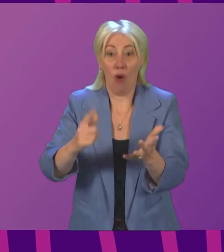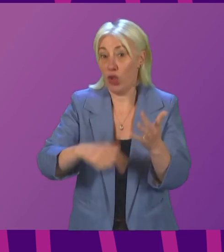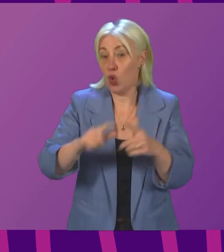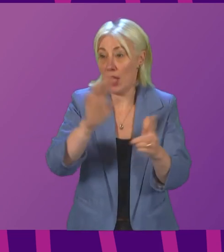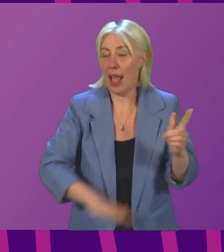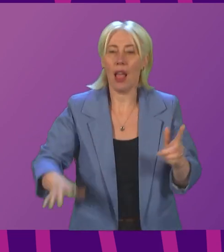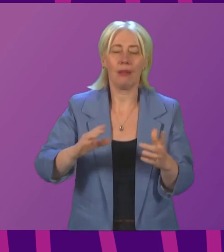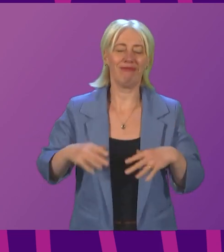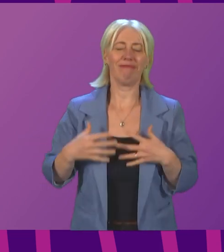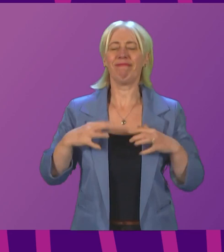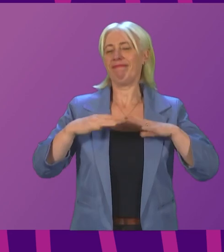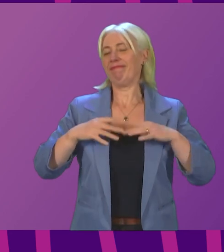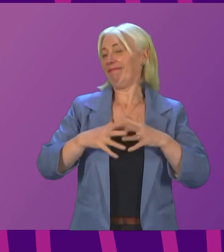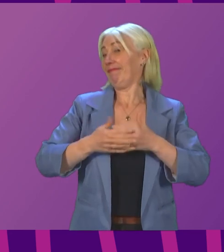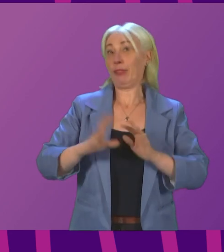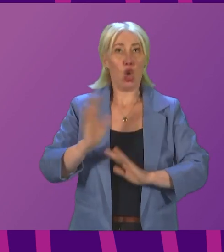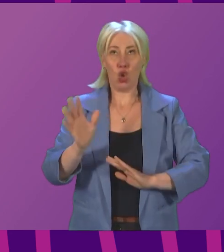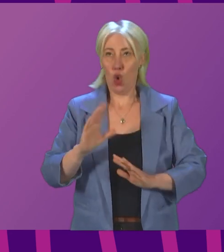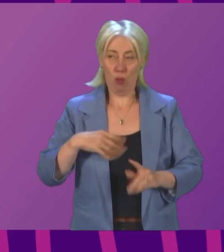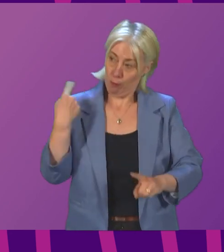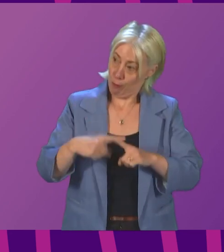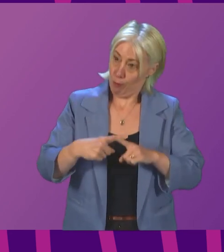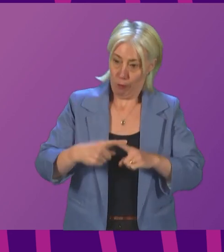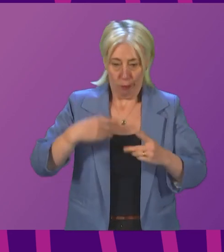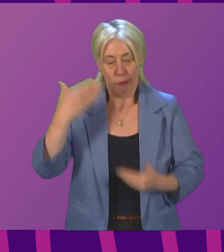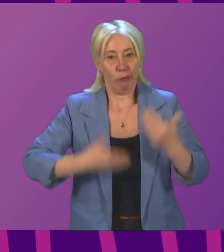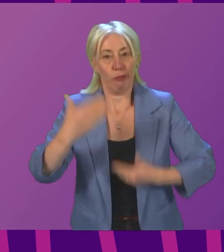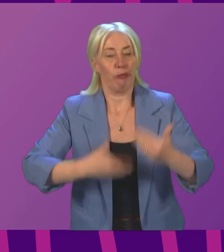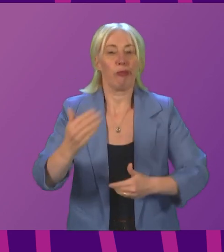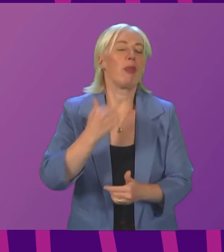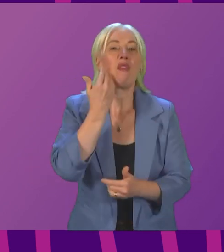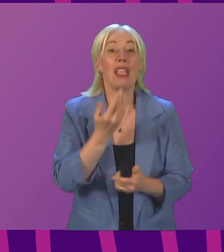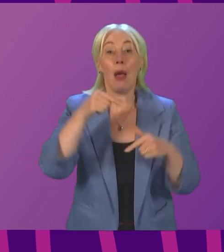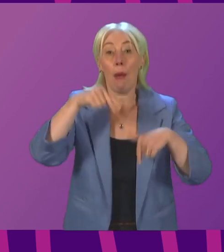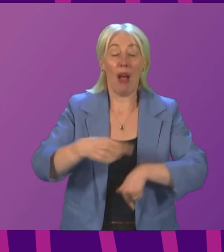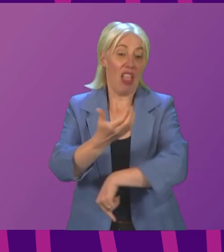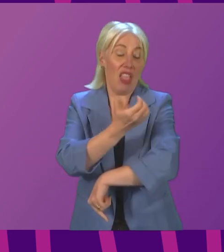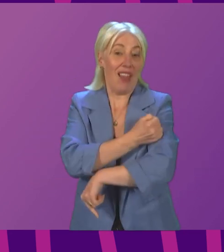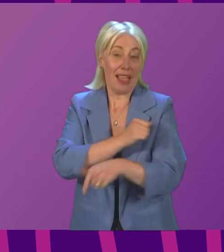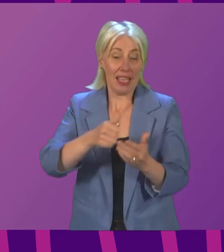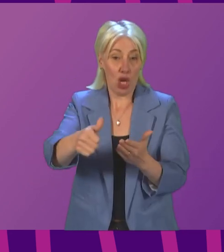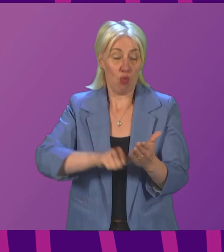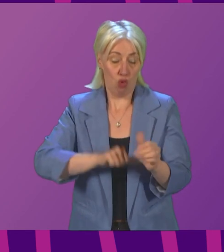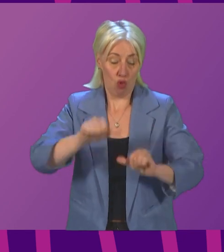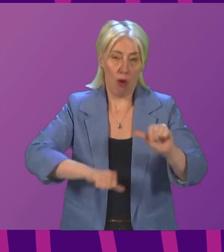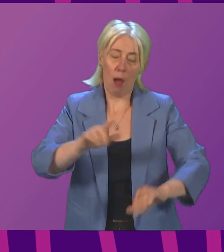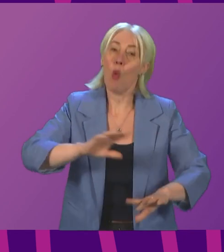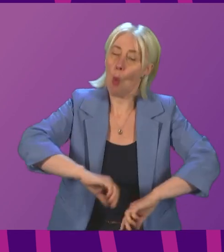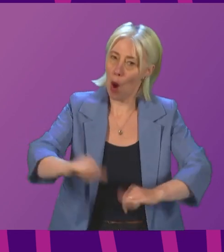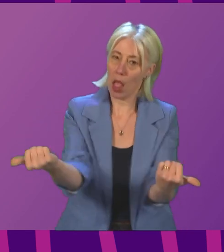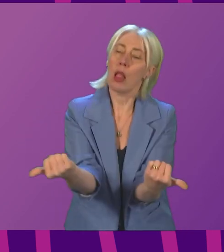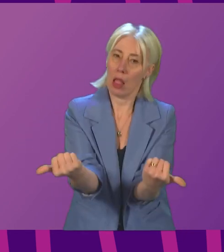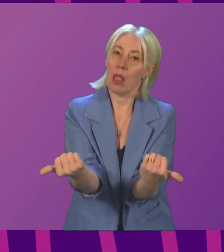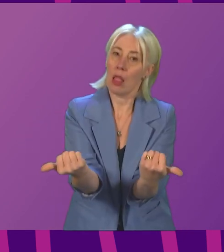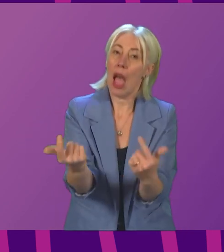to press to speed this up every single day. But this vaccination programme is going extremely well, and